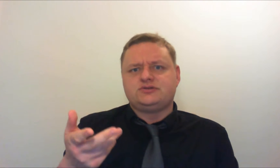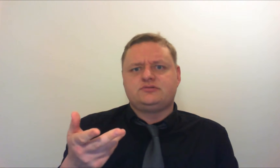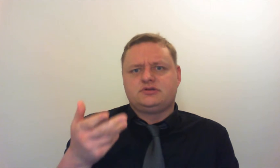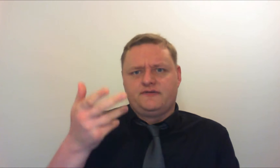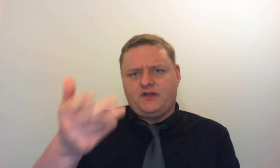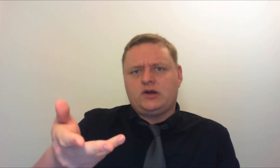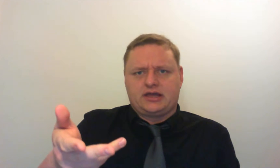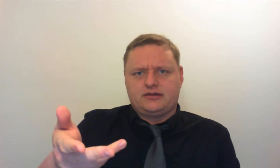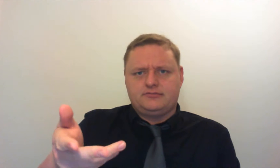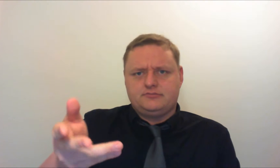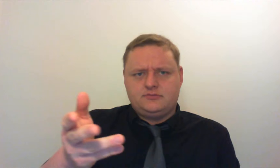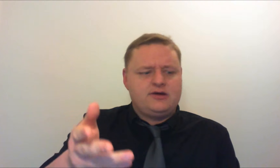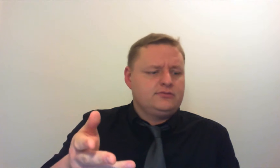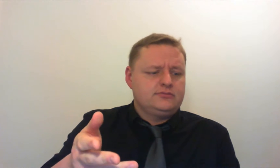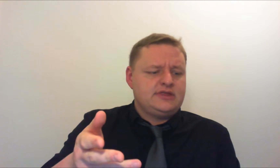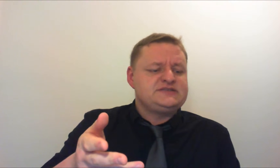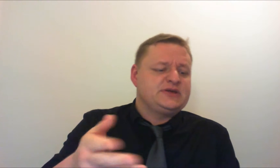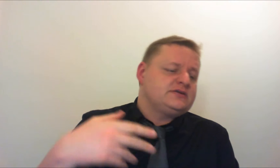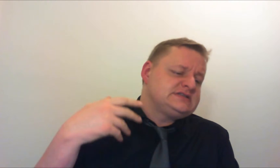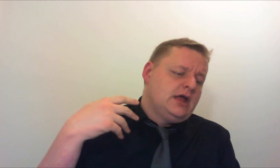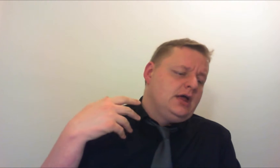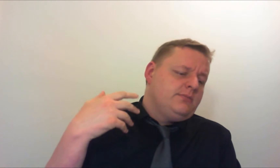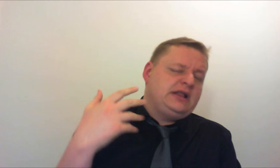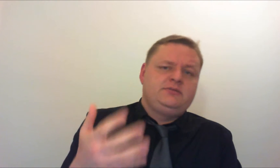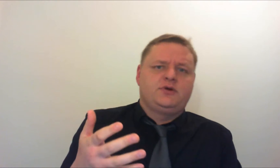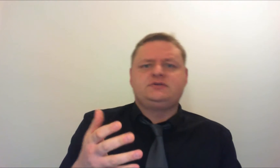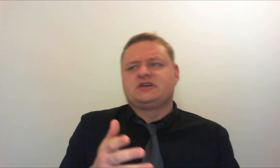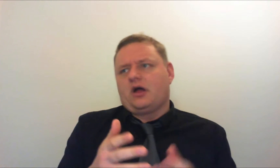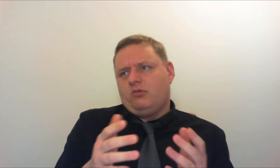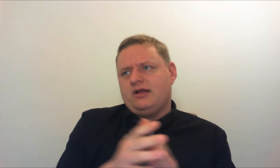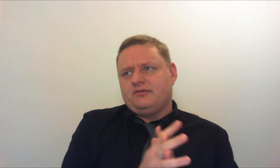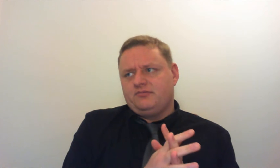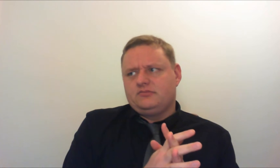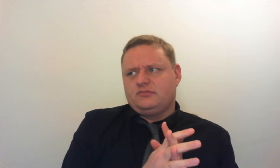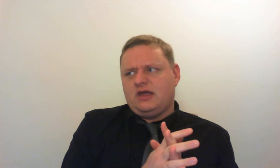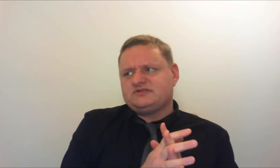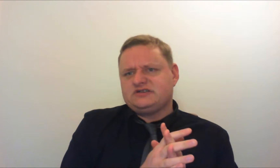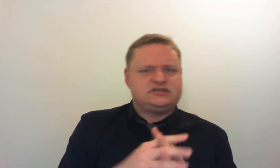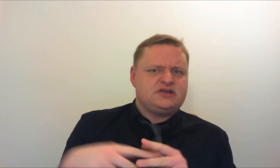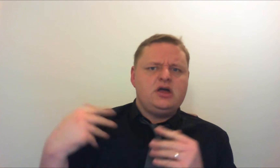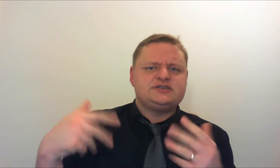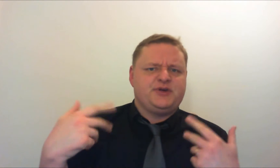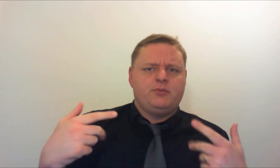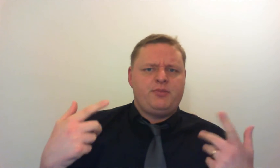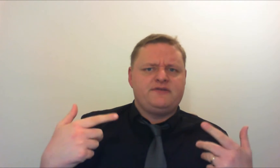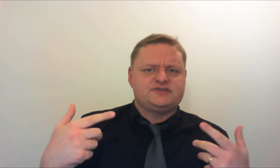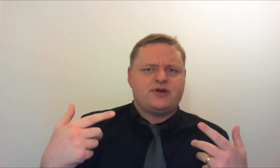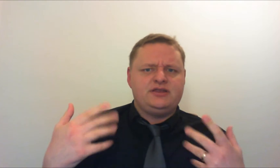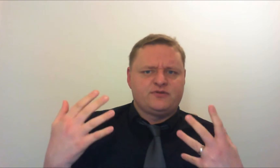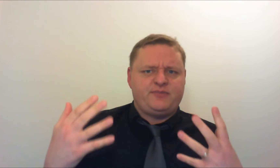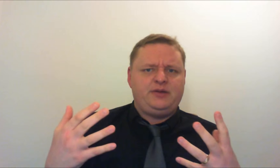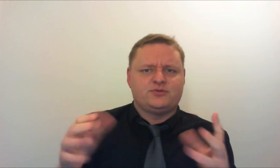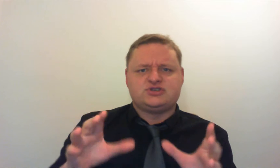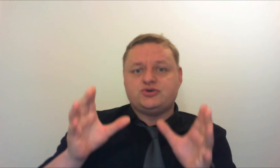the vlogging well that's because many moons ago when it was starting to become a bit of a trend with people to